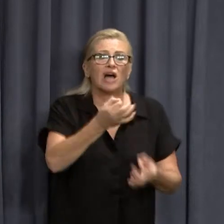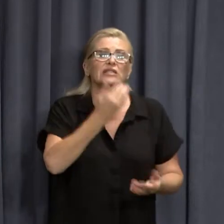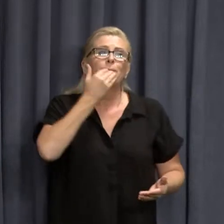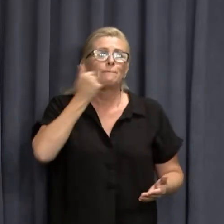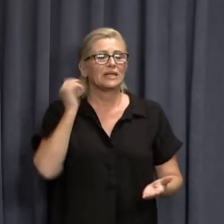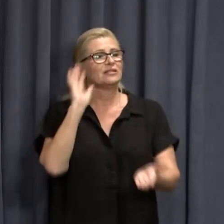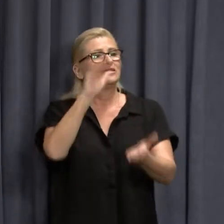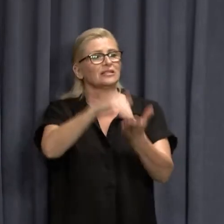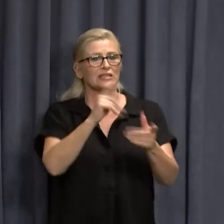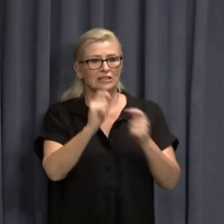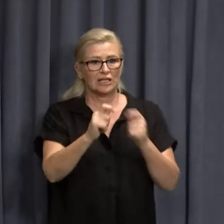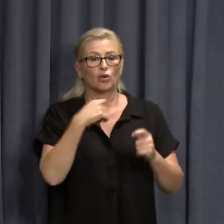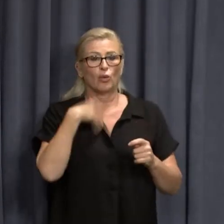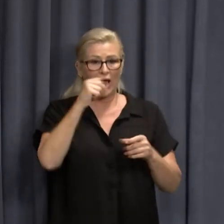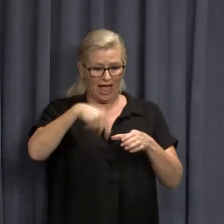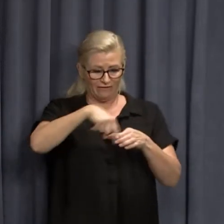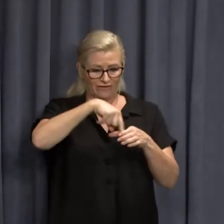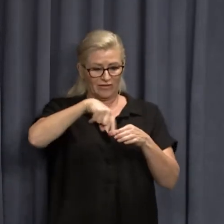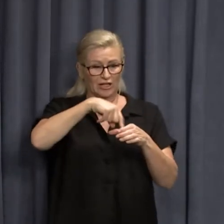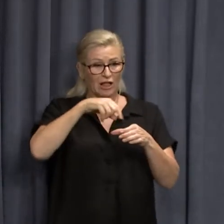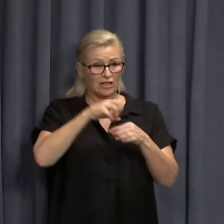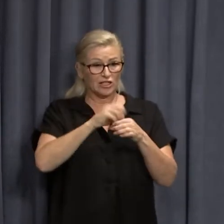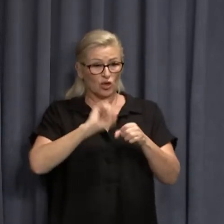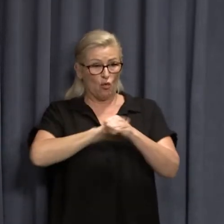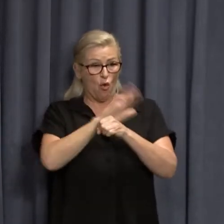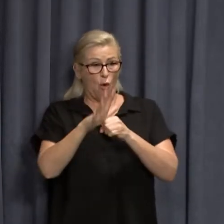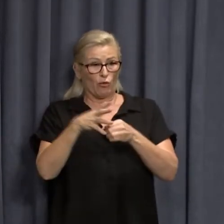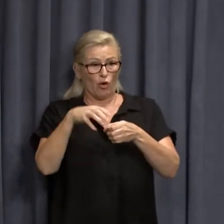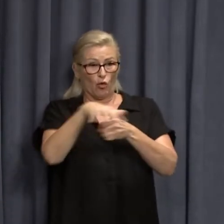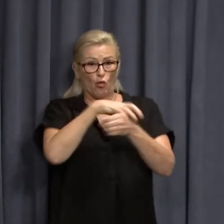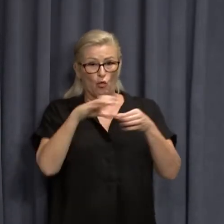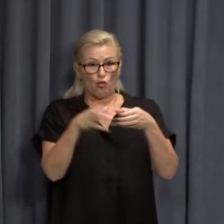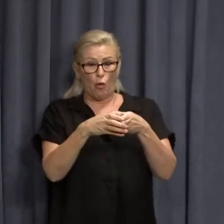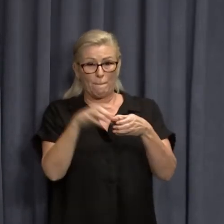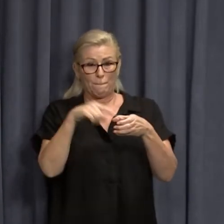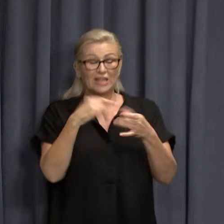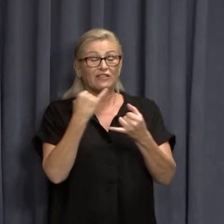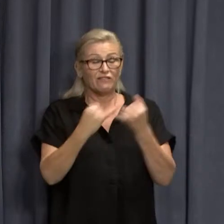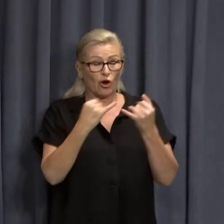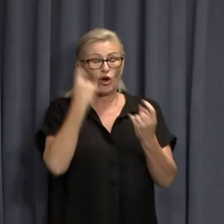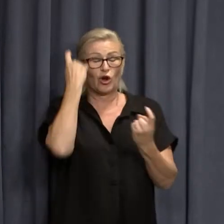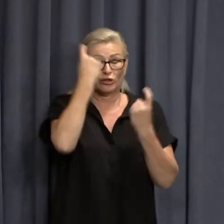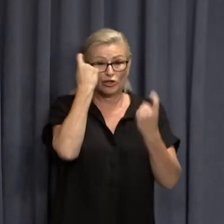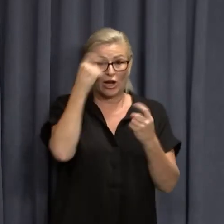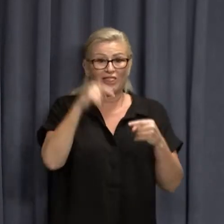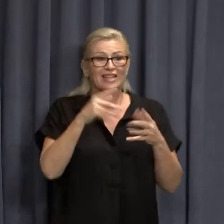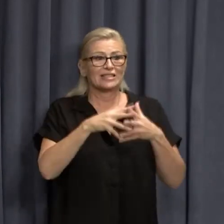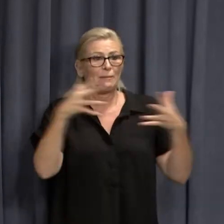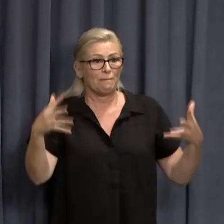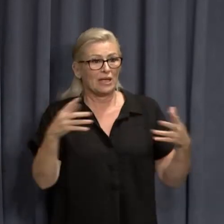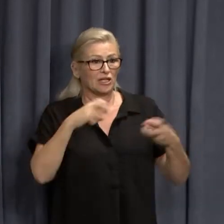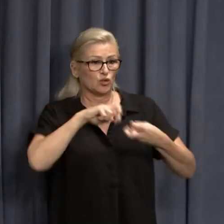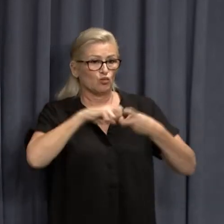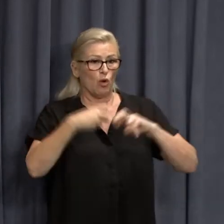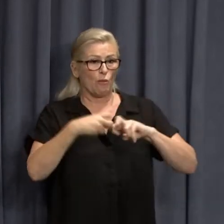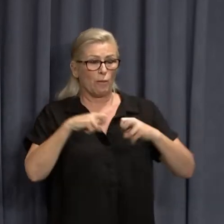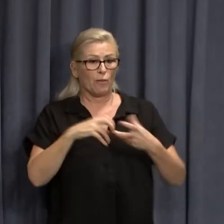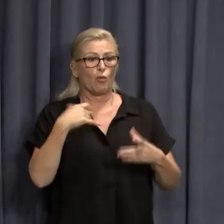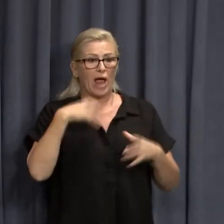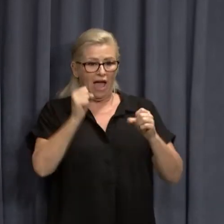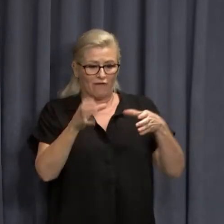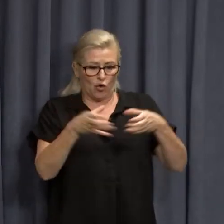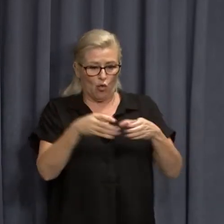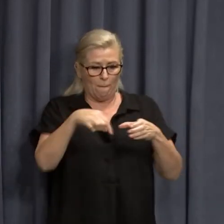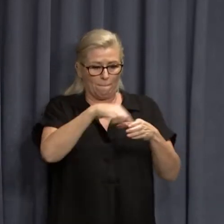get tested. We have this cluster. It's very concerning. It's very concerning. That's actually the big issue today, is we have this group of